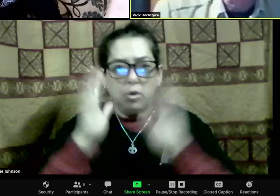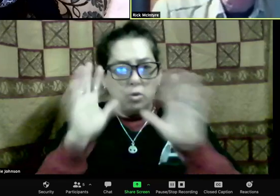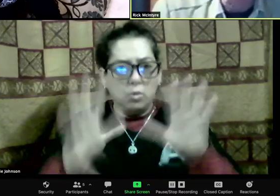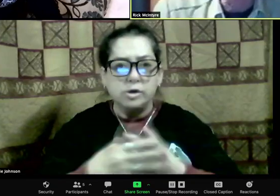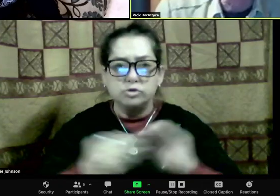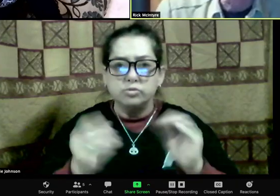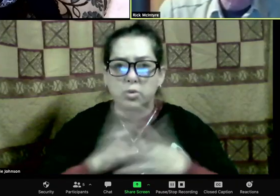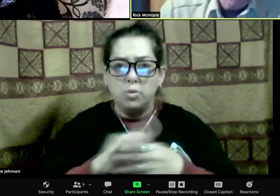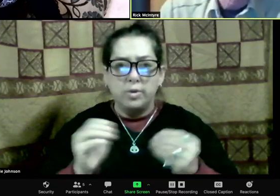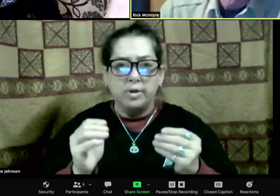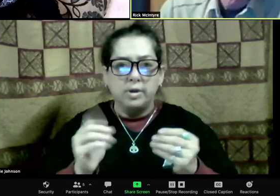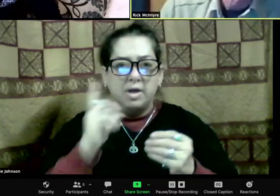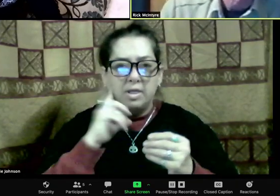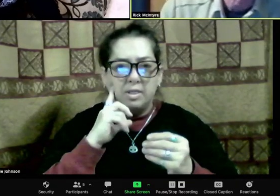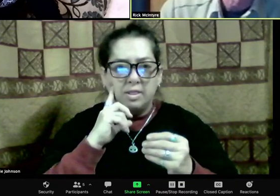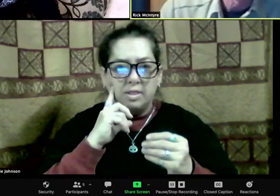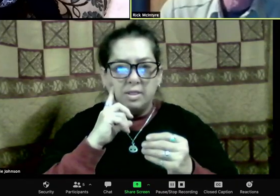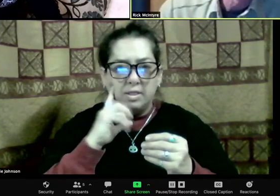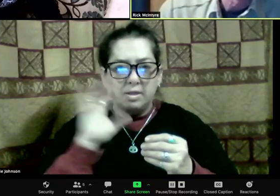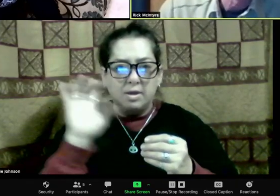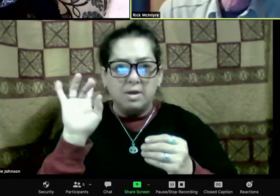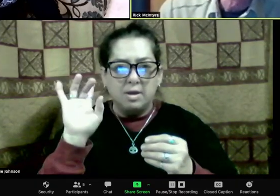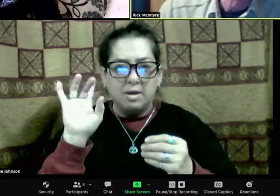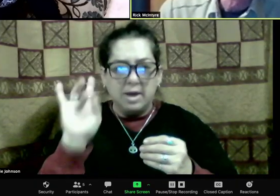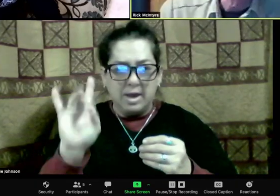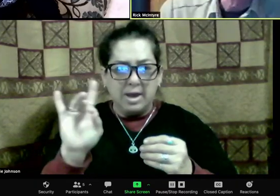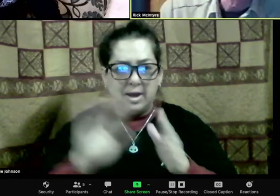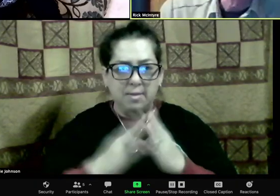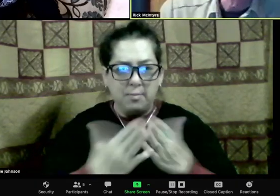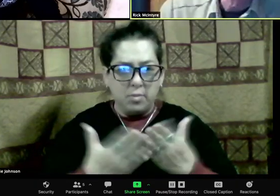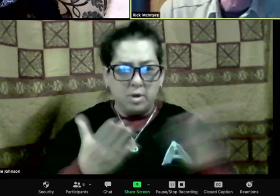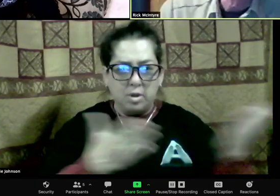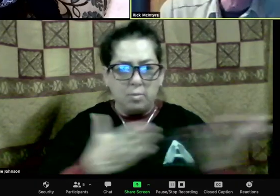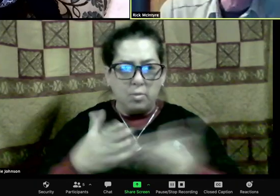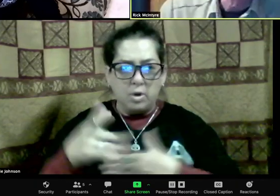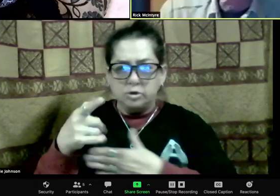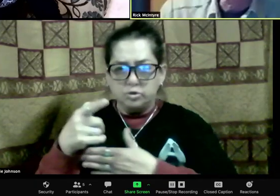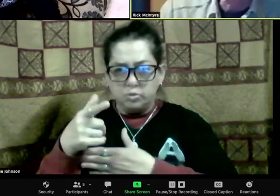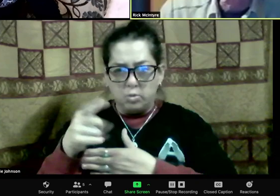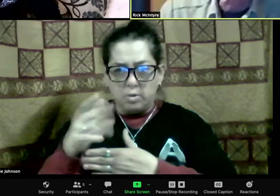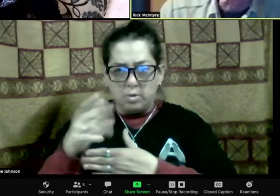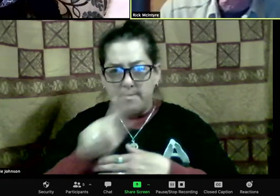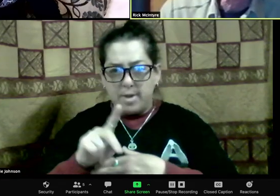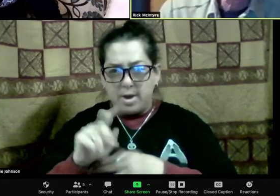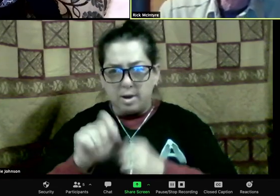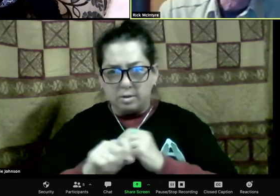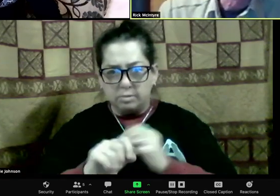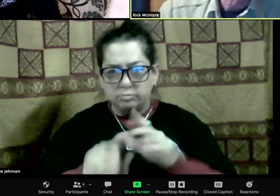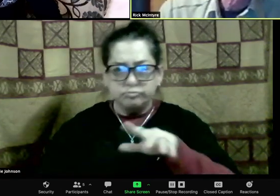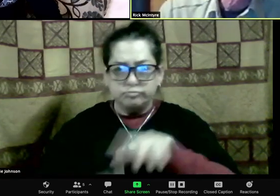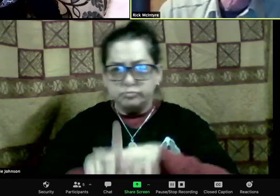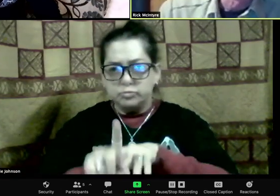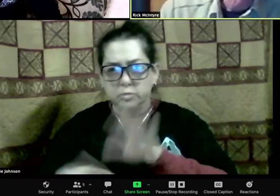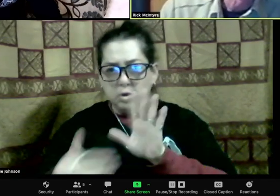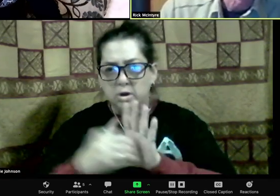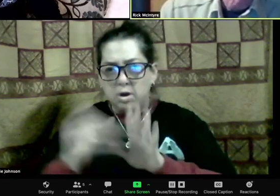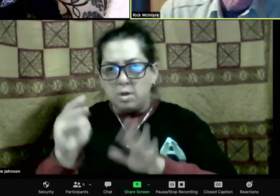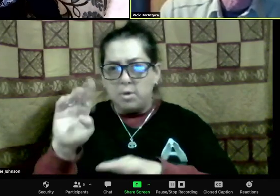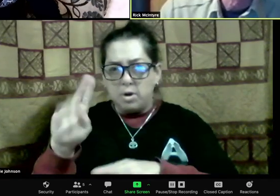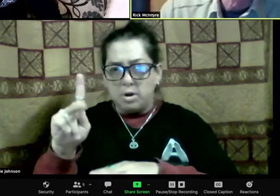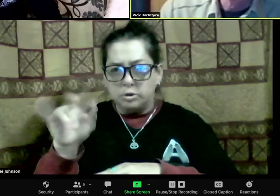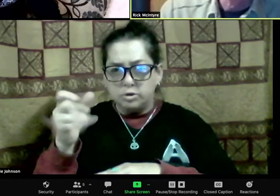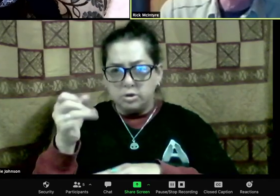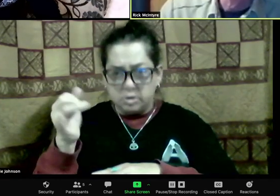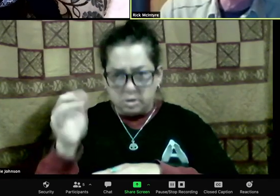meat as fast as possible and then get out of there. And we think that the wolves were kind of so frantic when they saw the people running back and